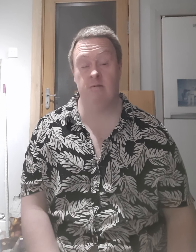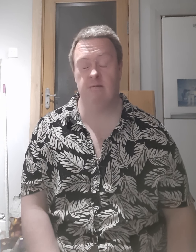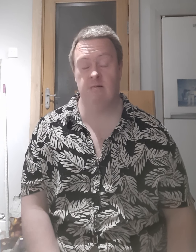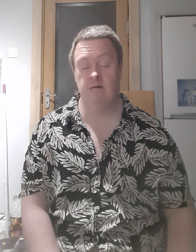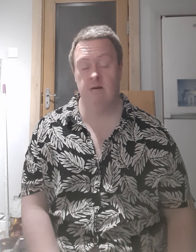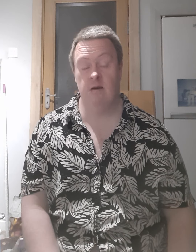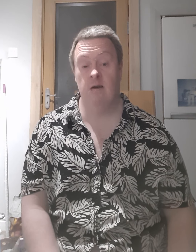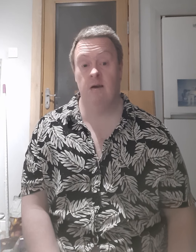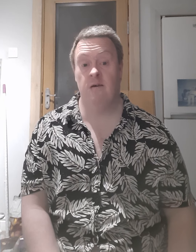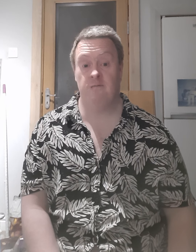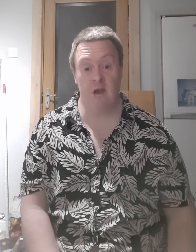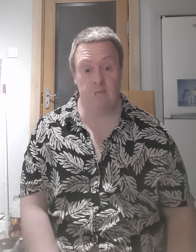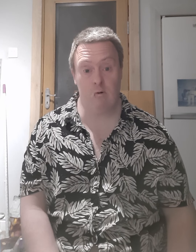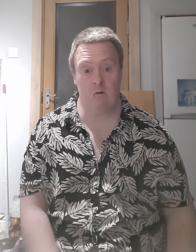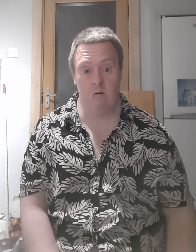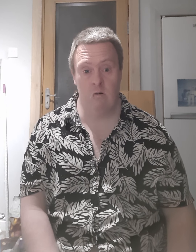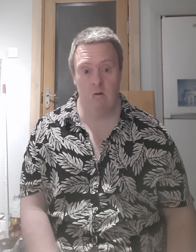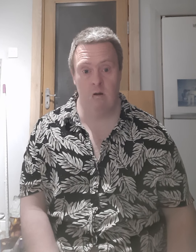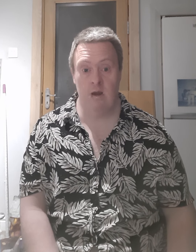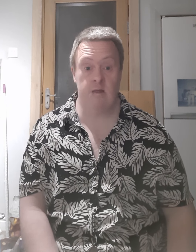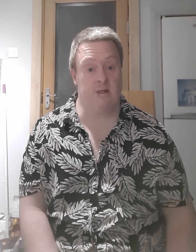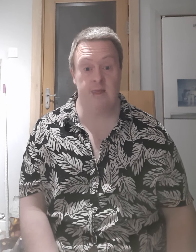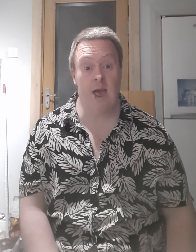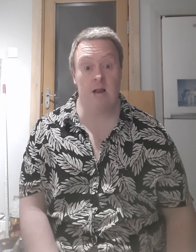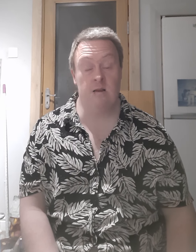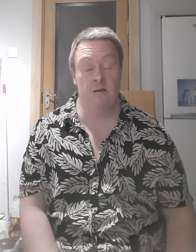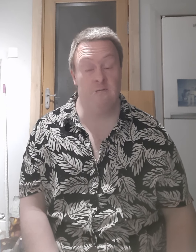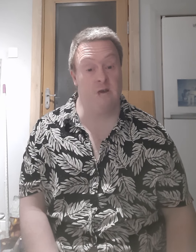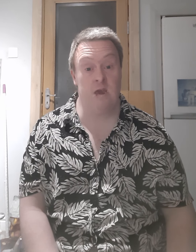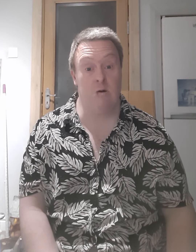Facebook is a cell for you